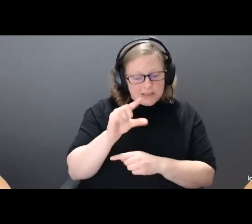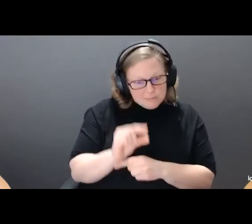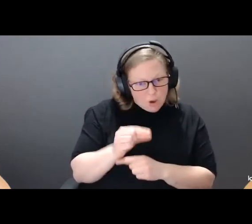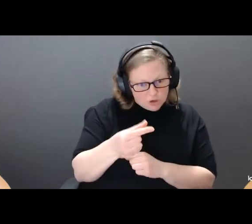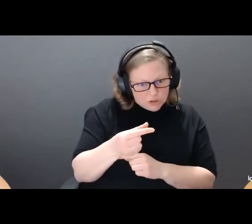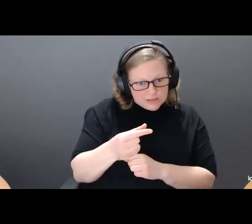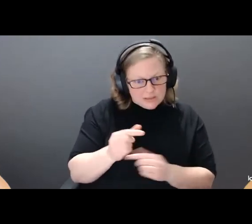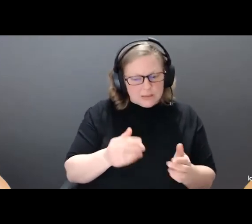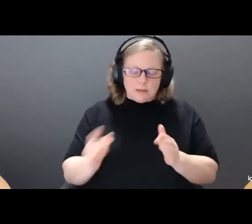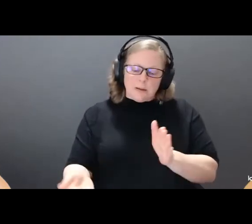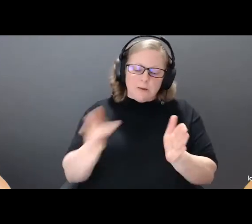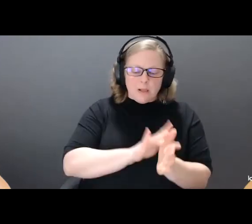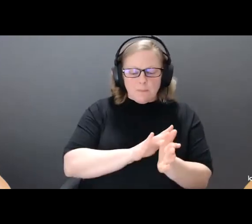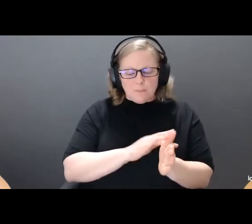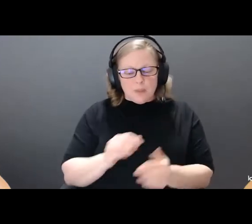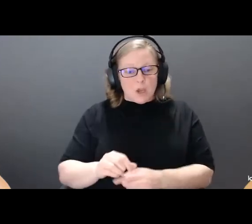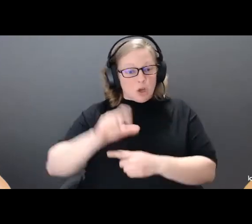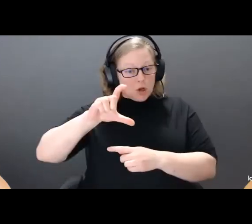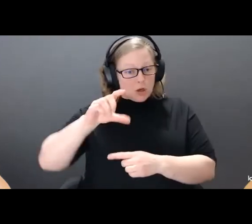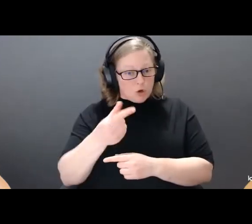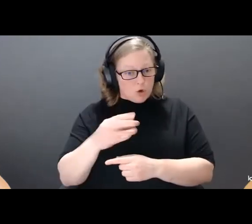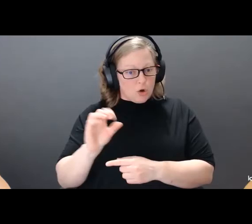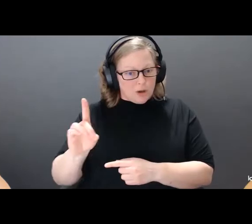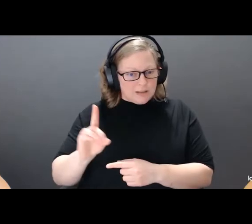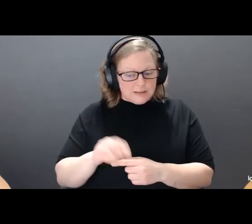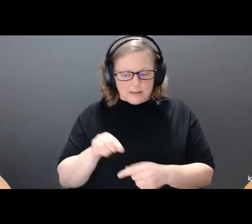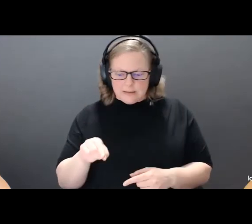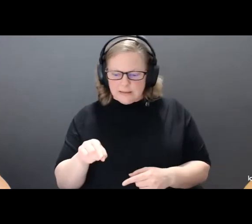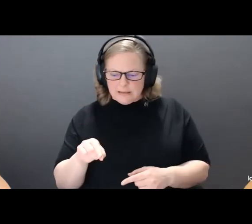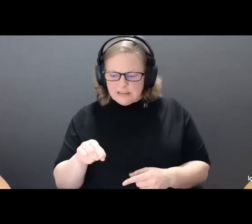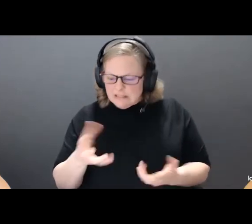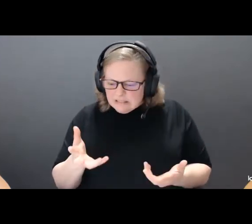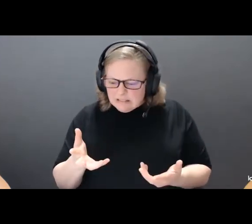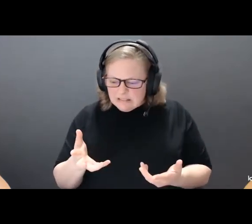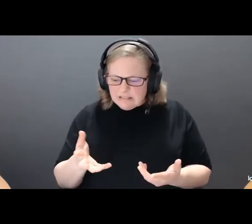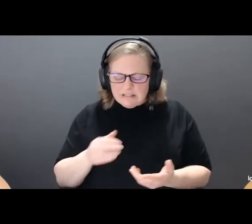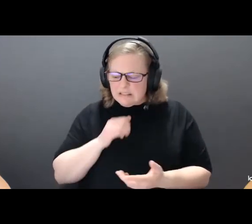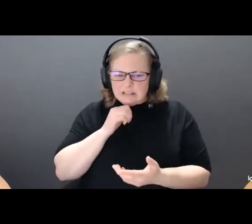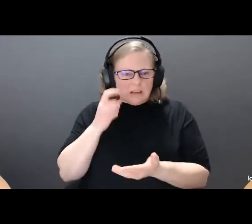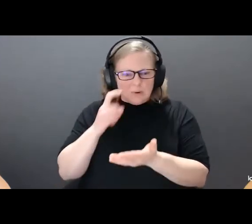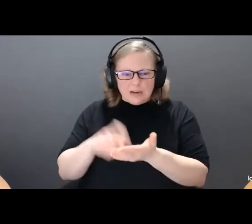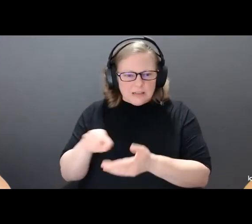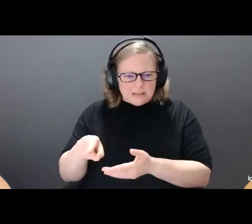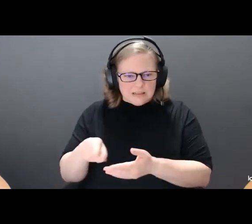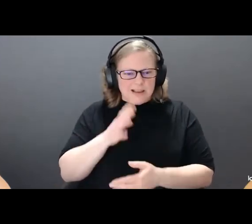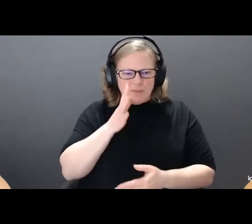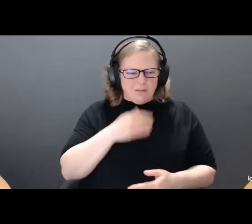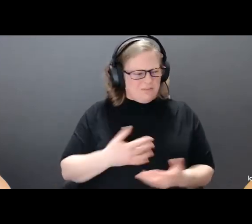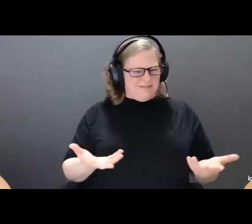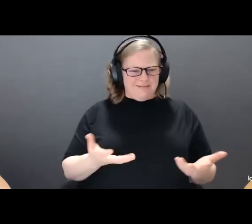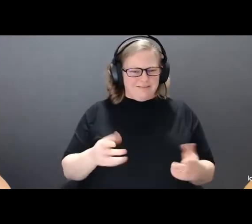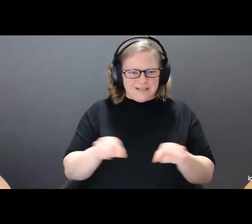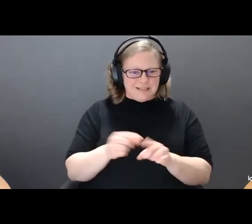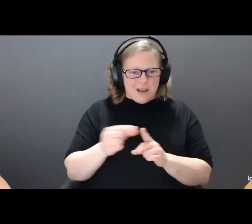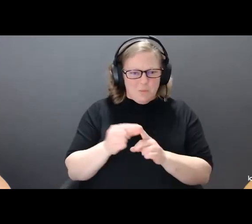at the beginning of a sentence. I was unable to recognize this word. She was confused why I couldn't read it. I had just read it on the page